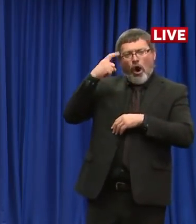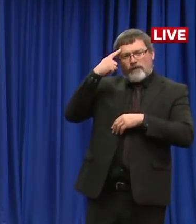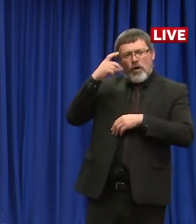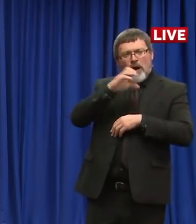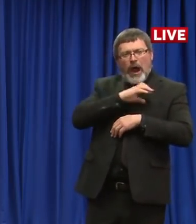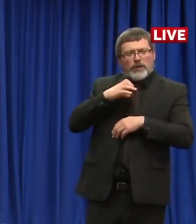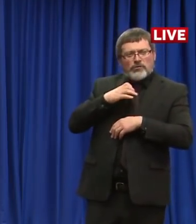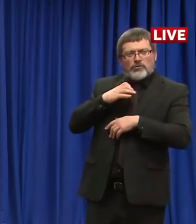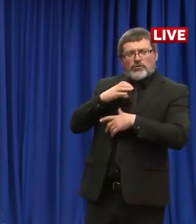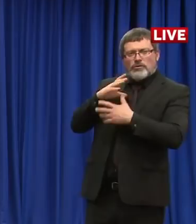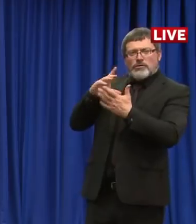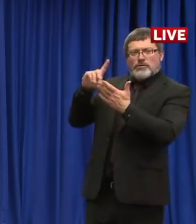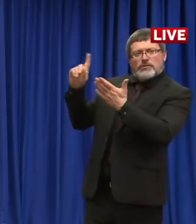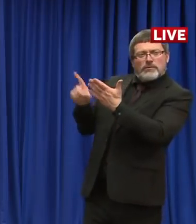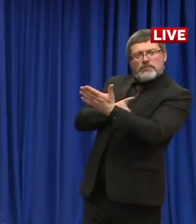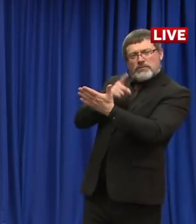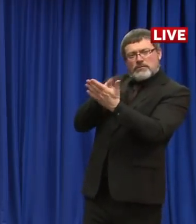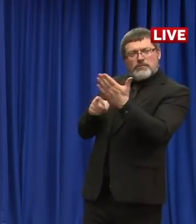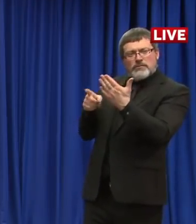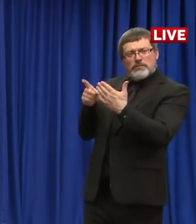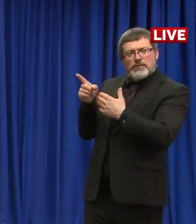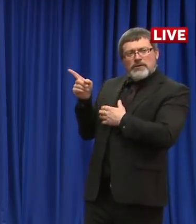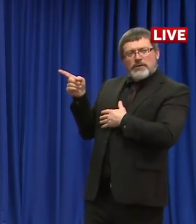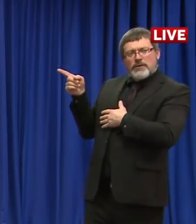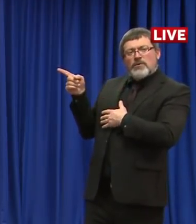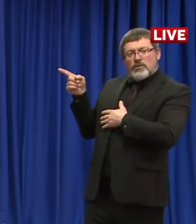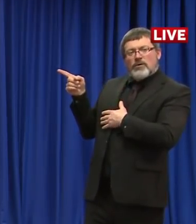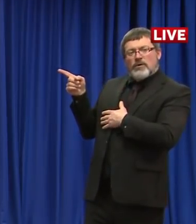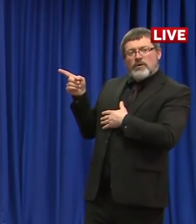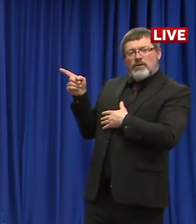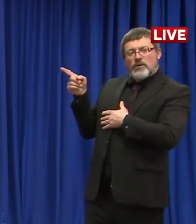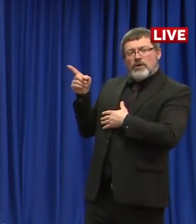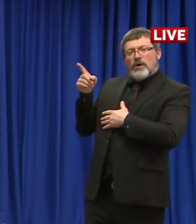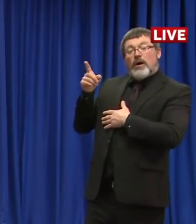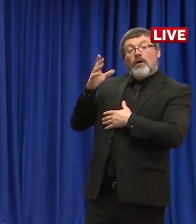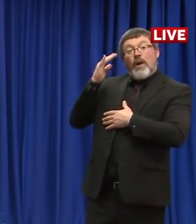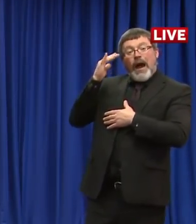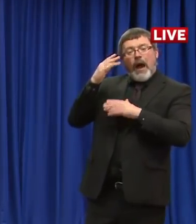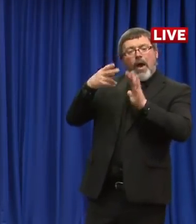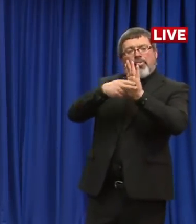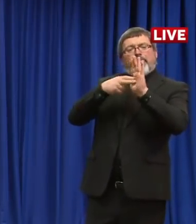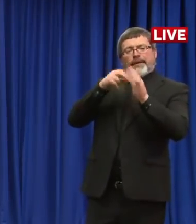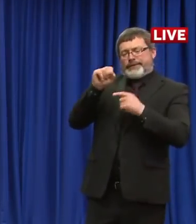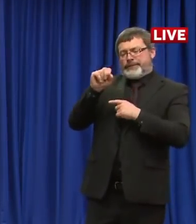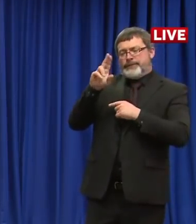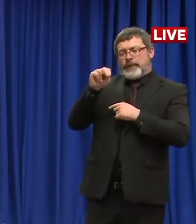to this politics? Is this what we're supposed to see in a thriving democracy, even at a time of a pandemic?